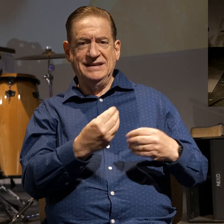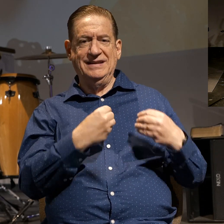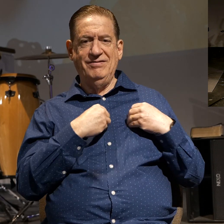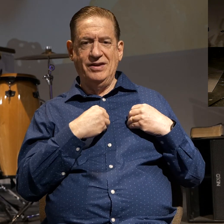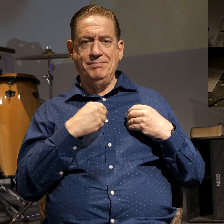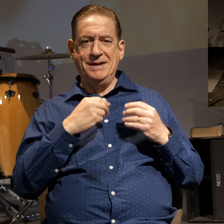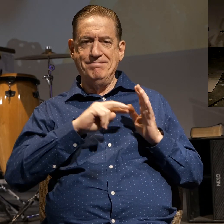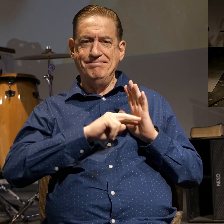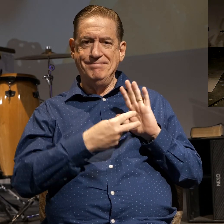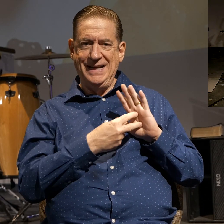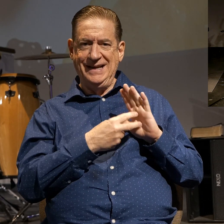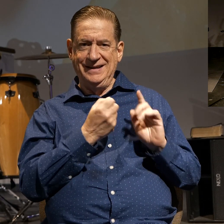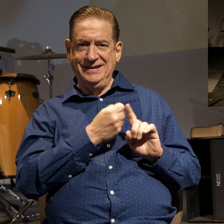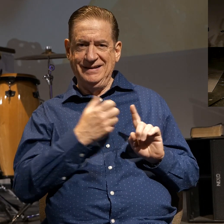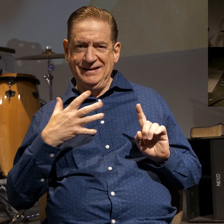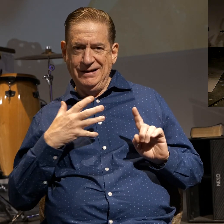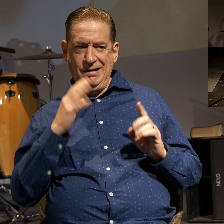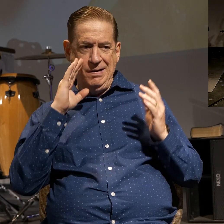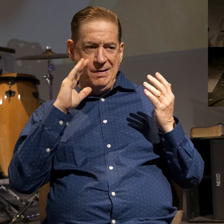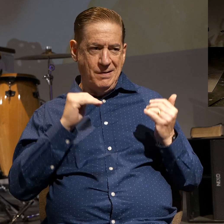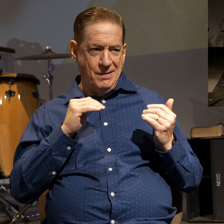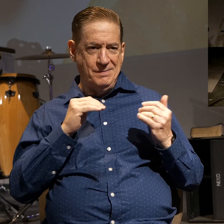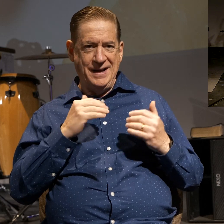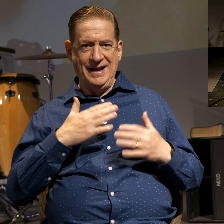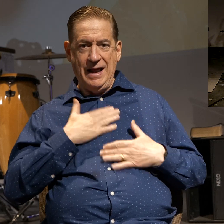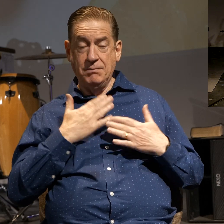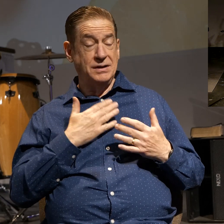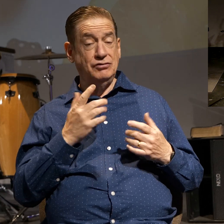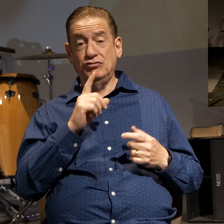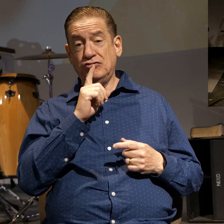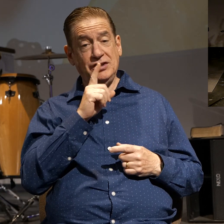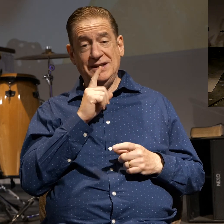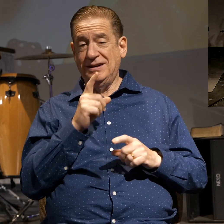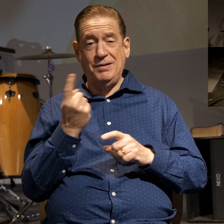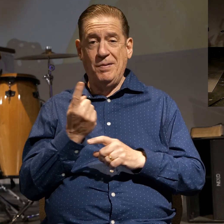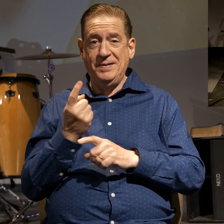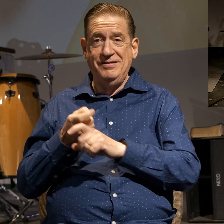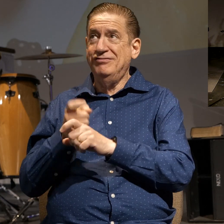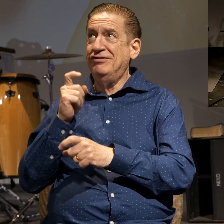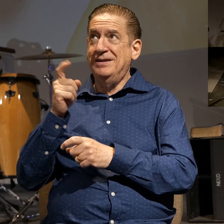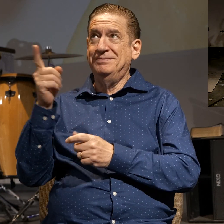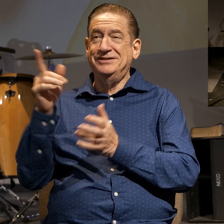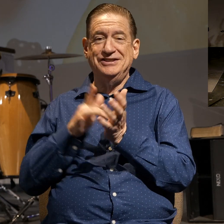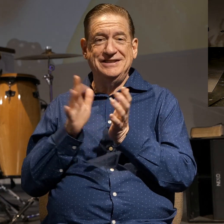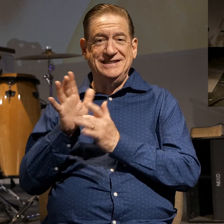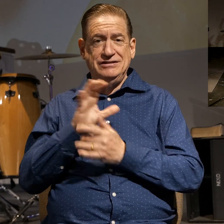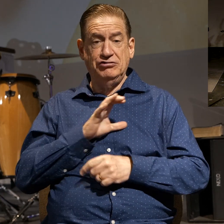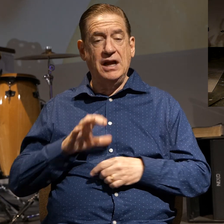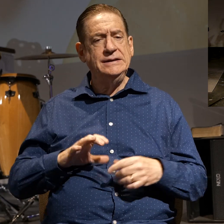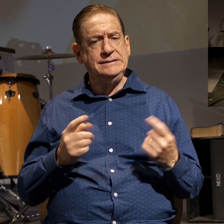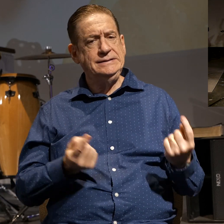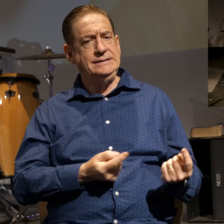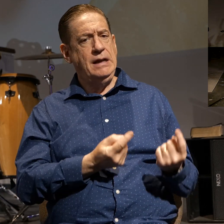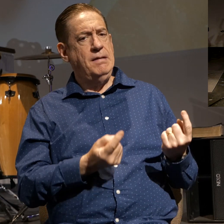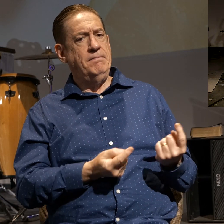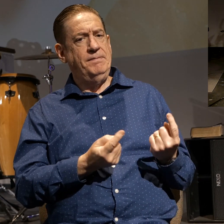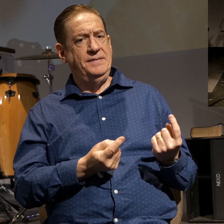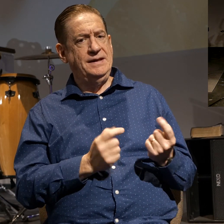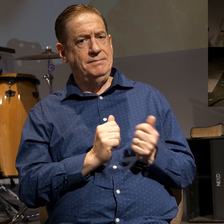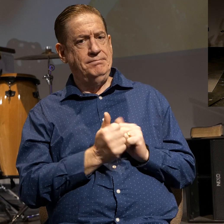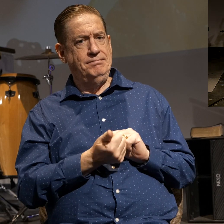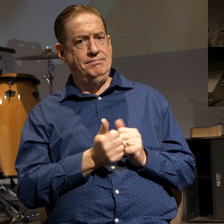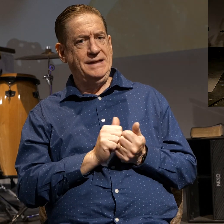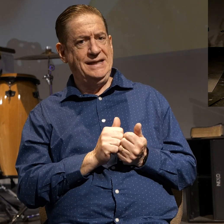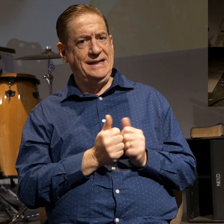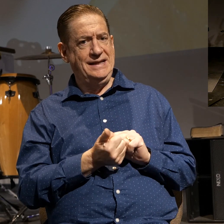hope, and happiness that can only ultimately come from Jesus Christ. There's something competing